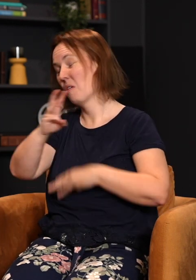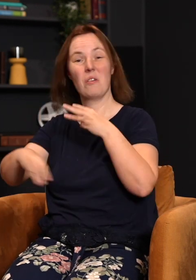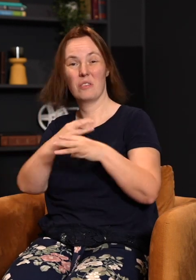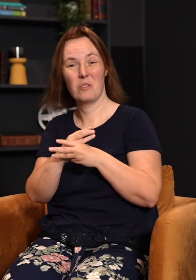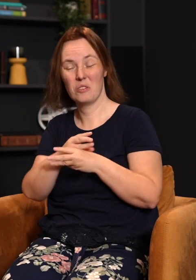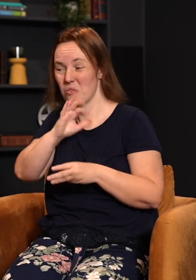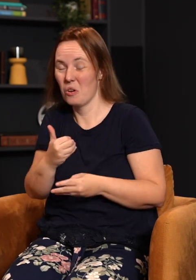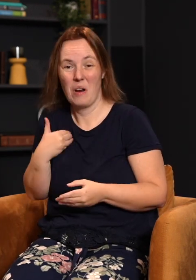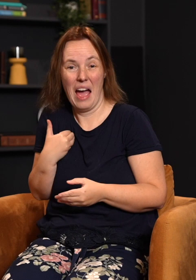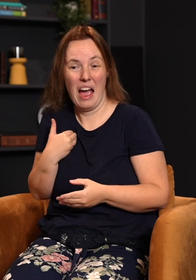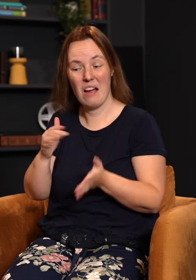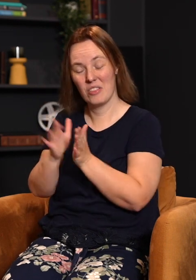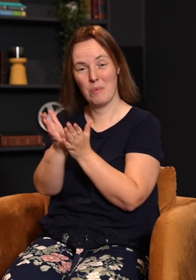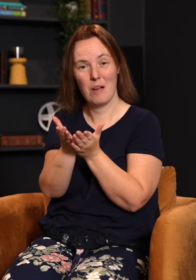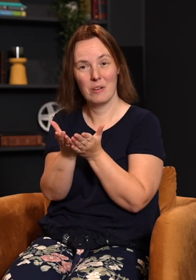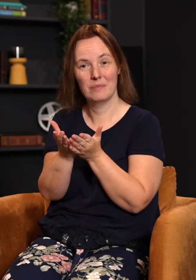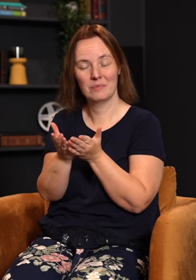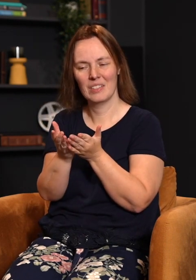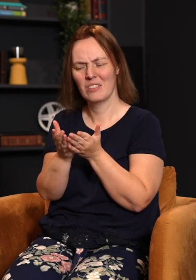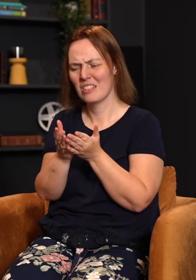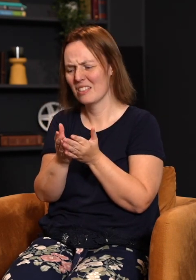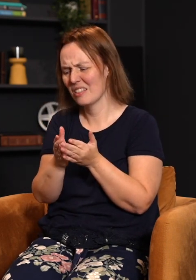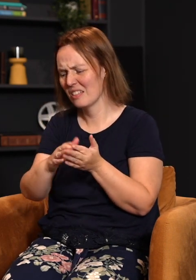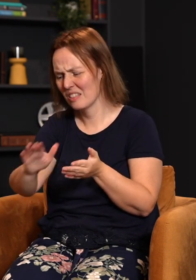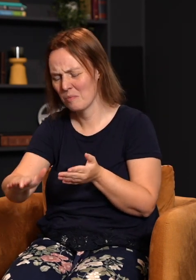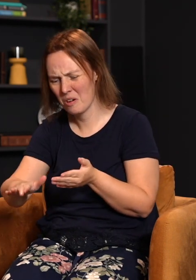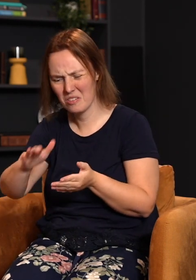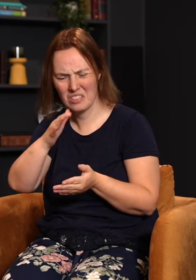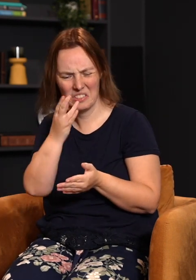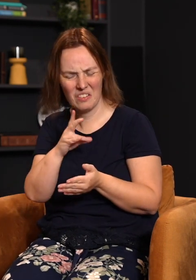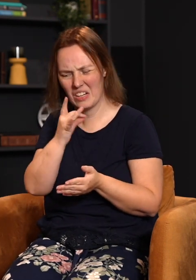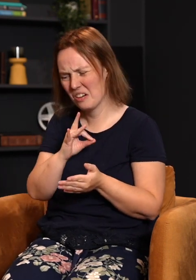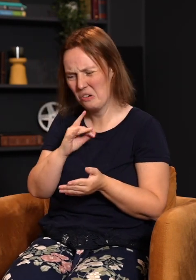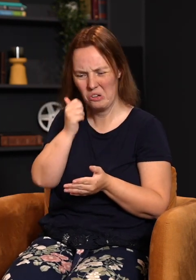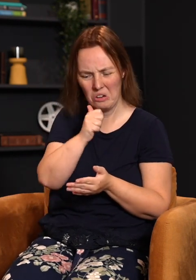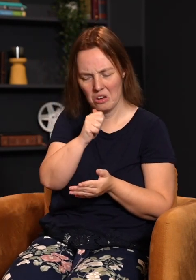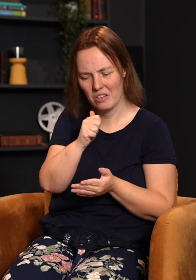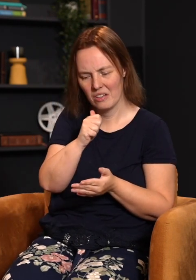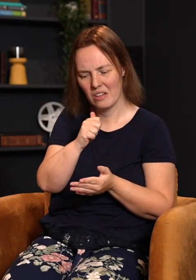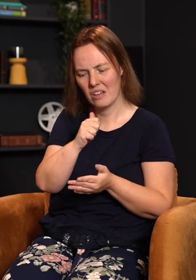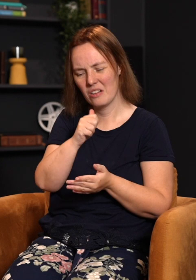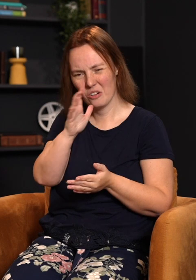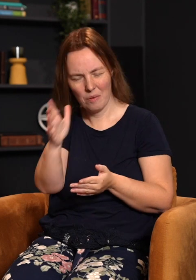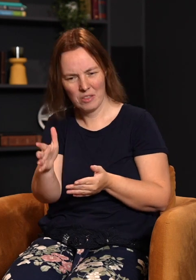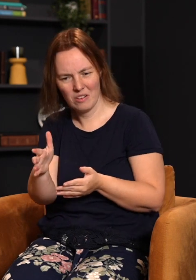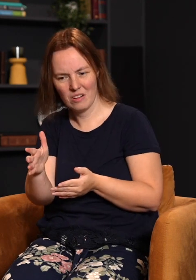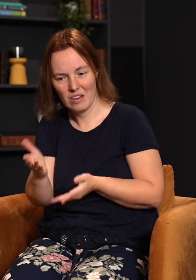it was, and it was just a little Latina girl. She might have been like seven or eight years old, and her grandmother gave her her very